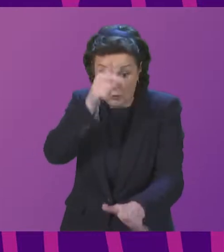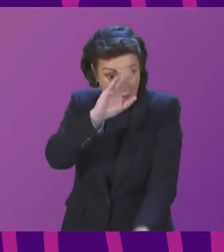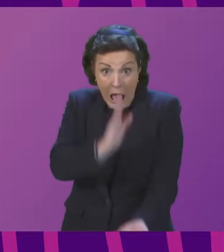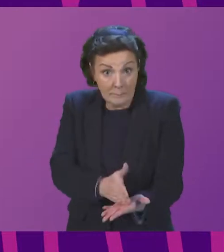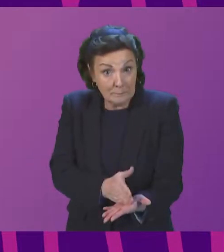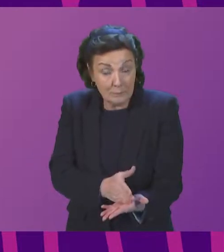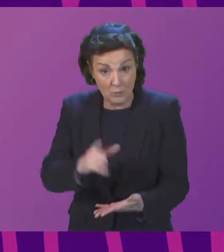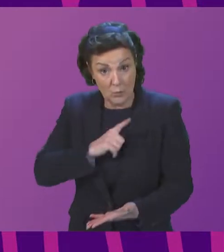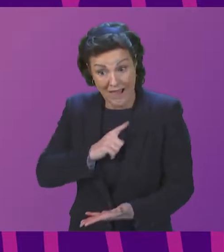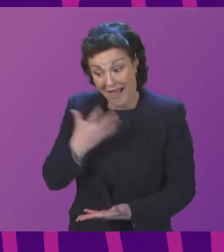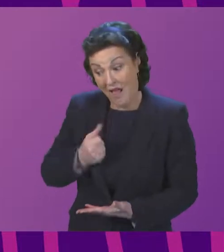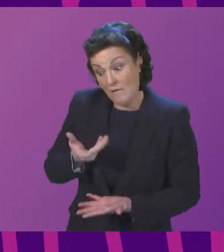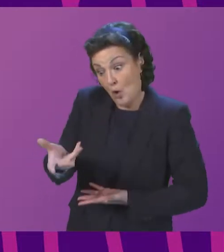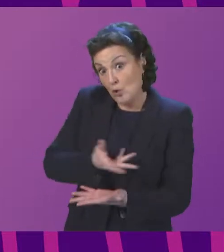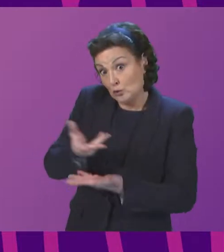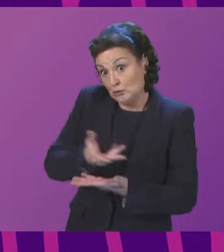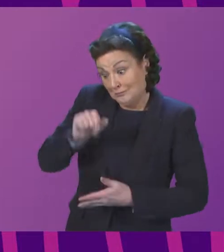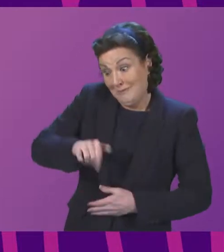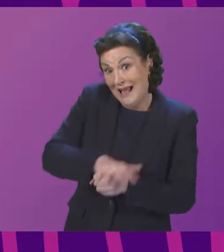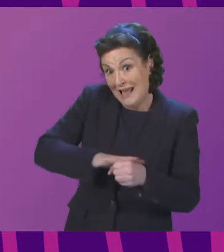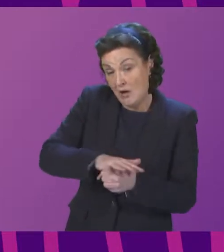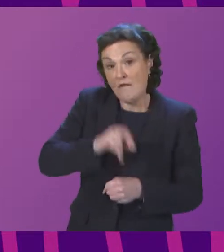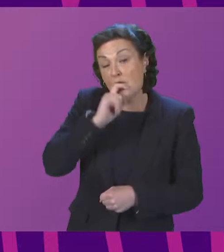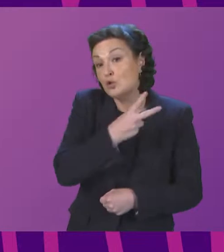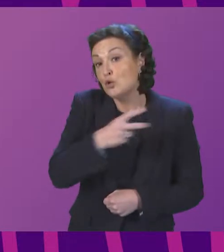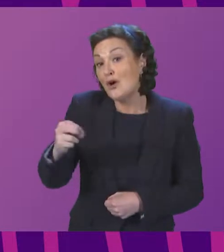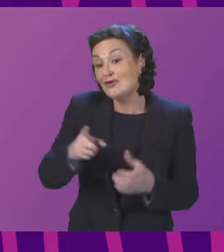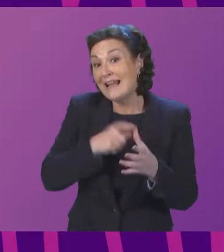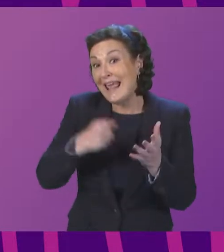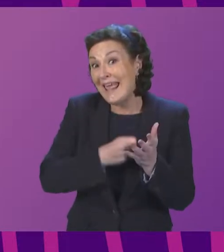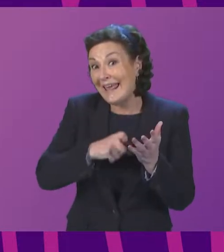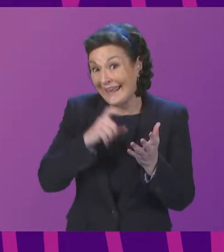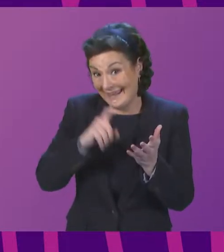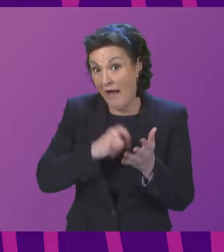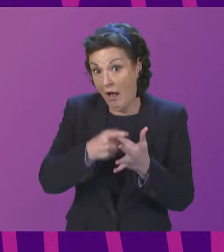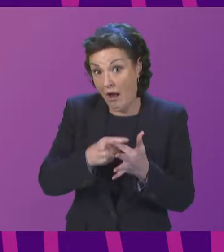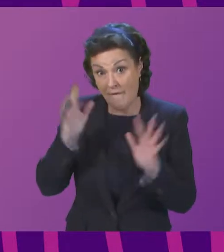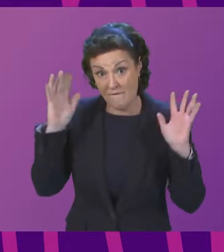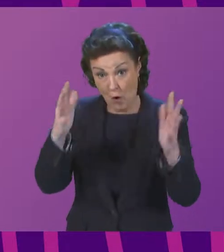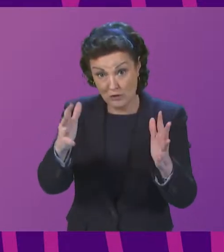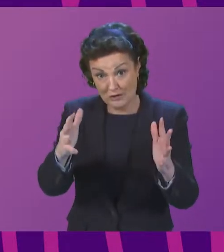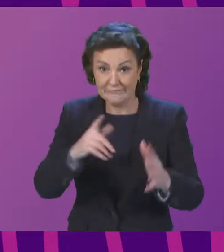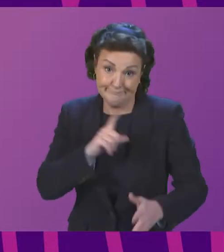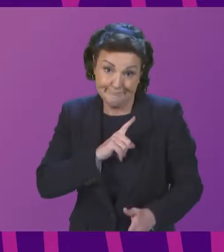area for a 200 acre afforestation scheme at Stuck and Duff involving the one and only Gresham House.